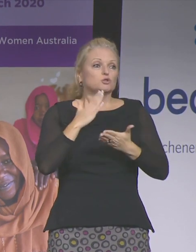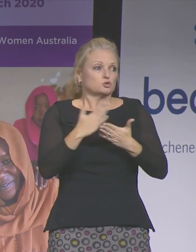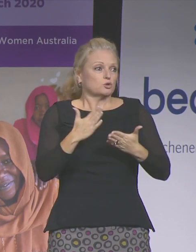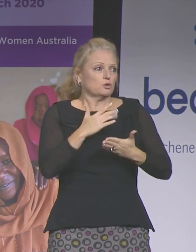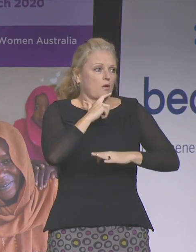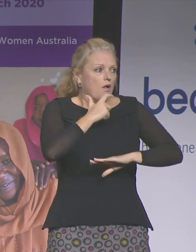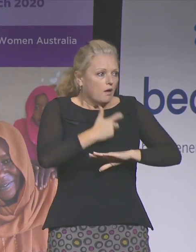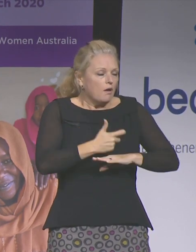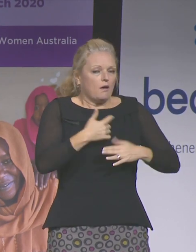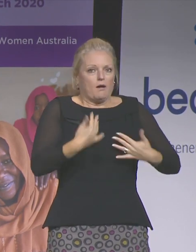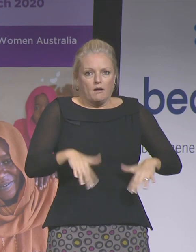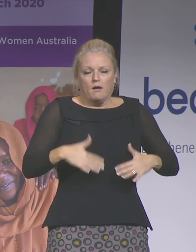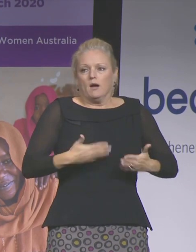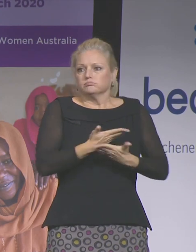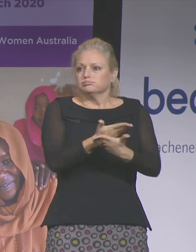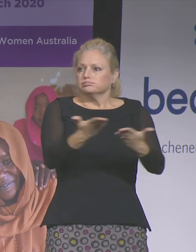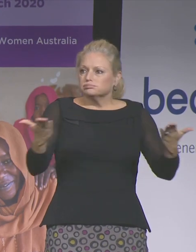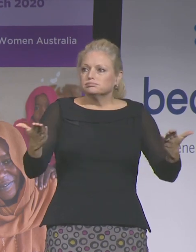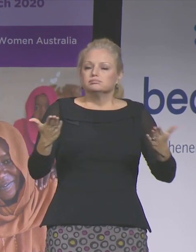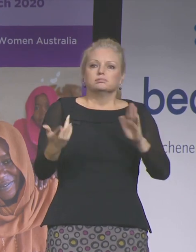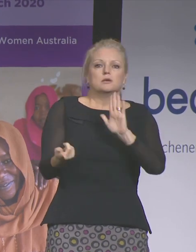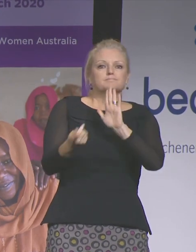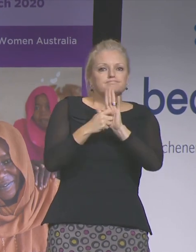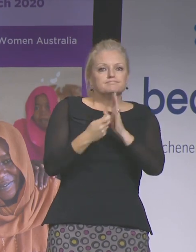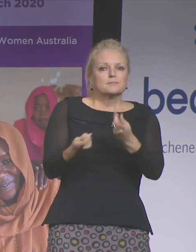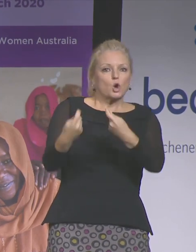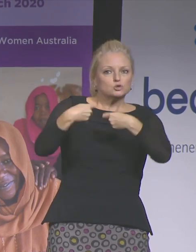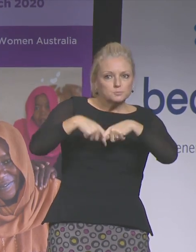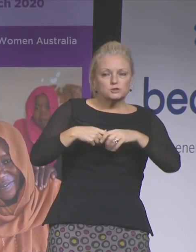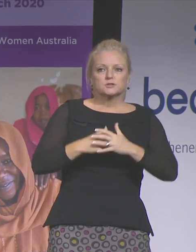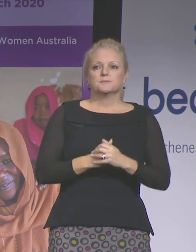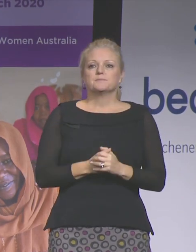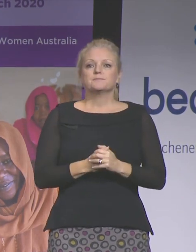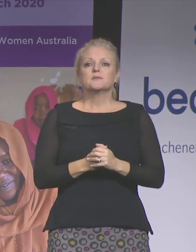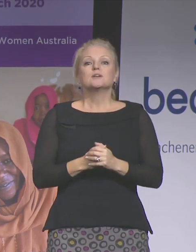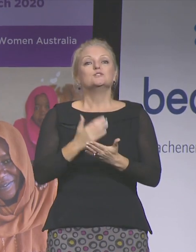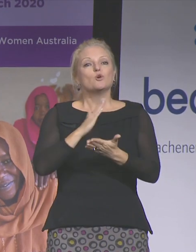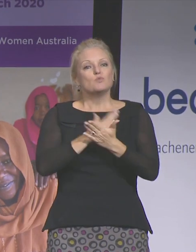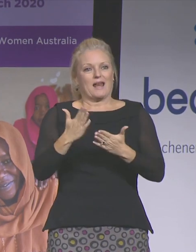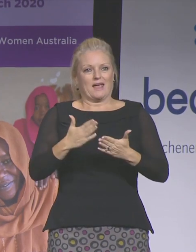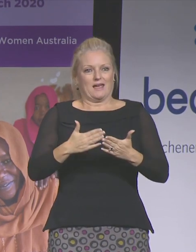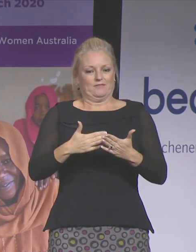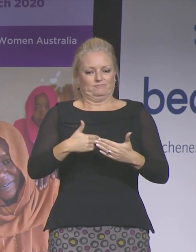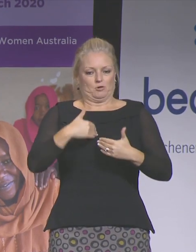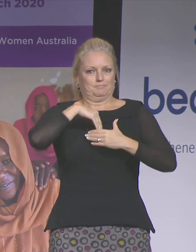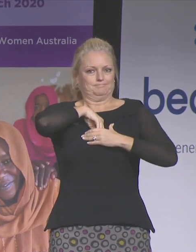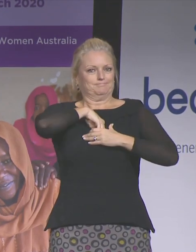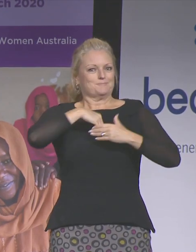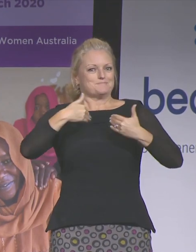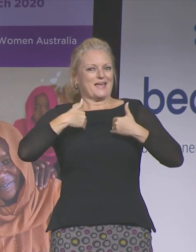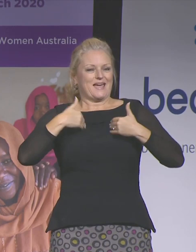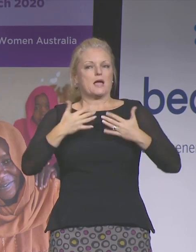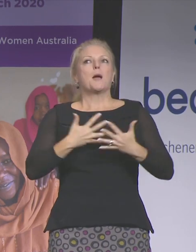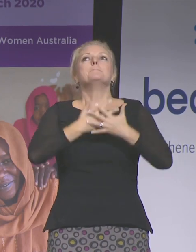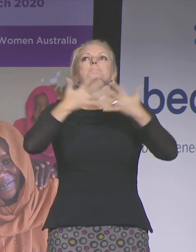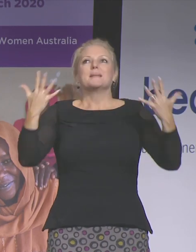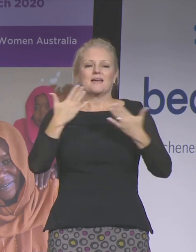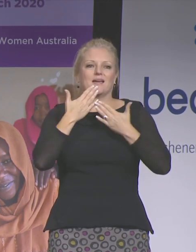have done and what you continue to do. So from the core of my being, a very big thank you.